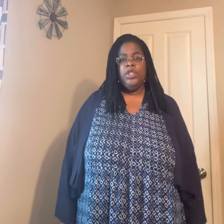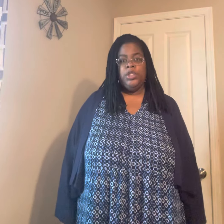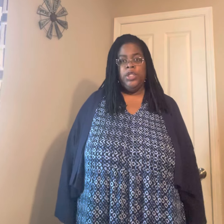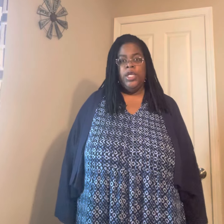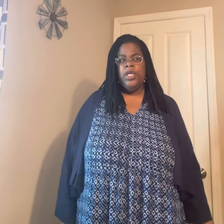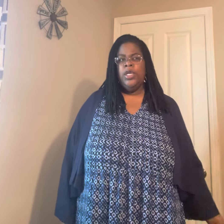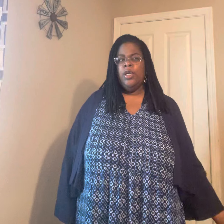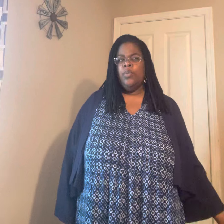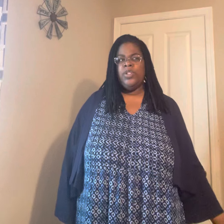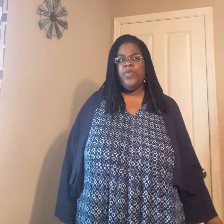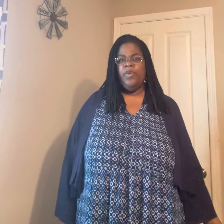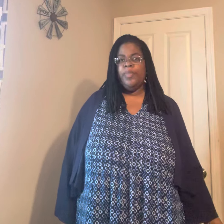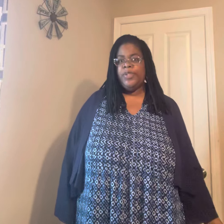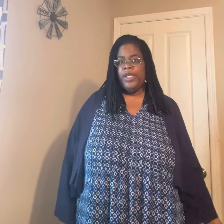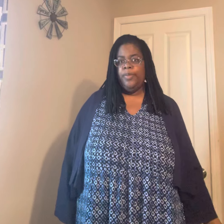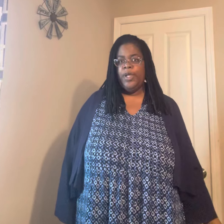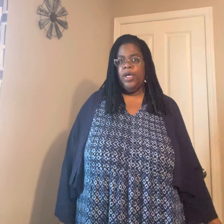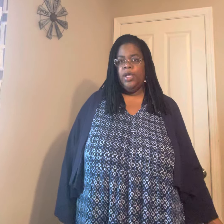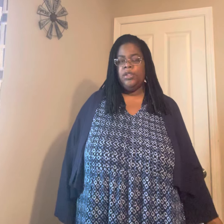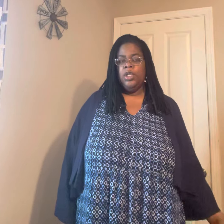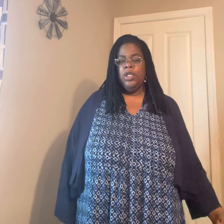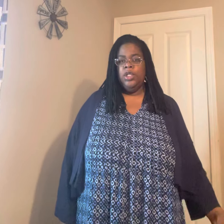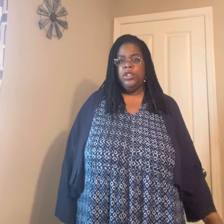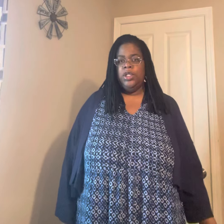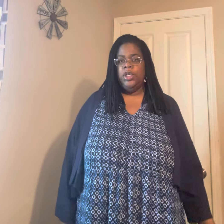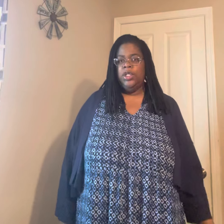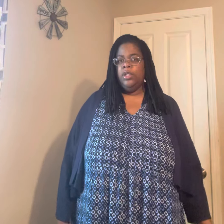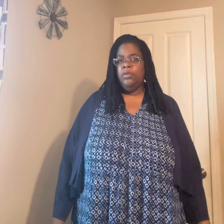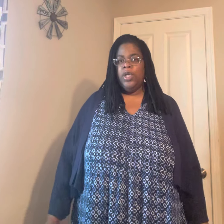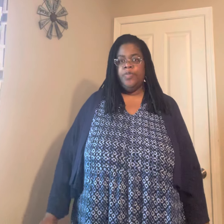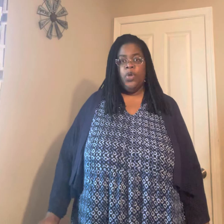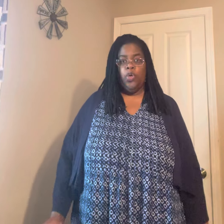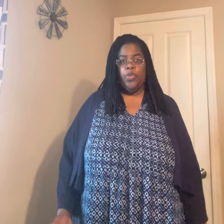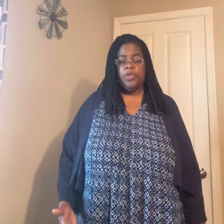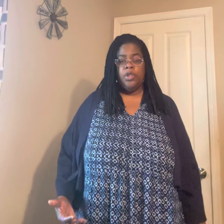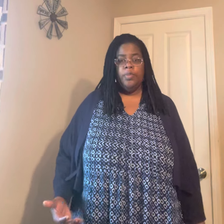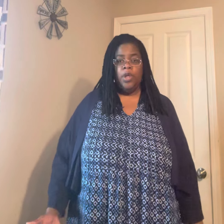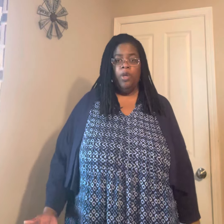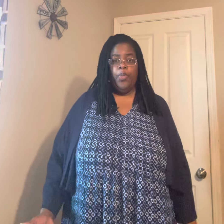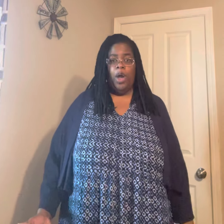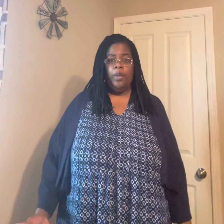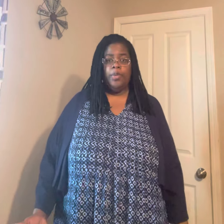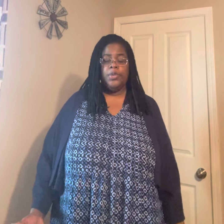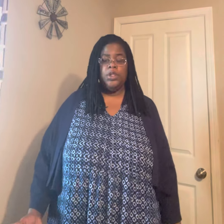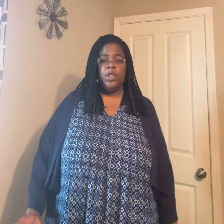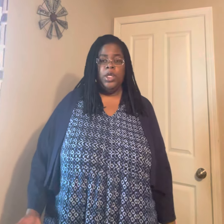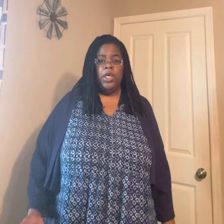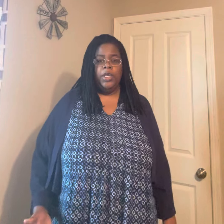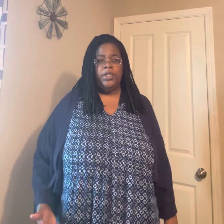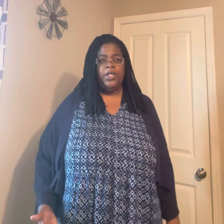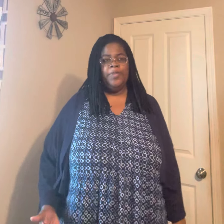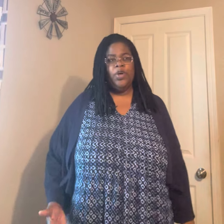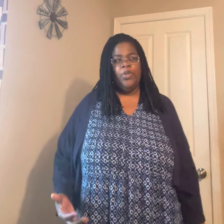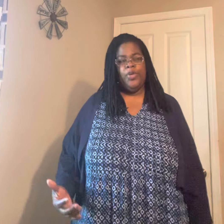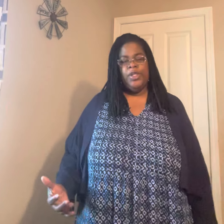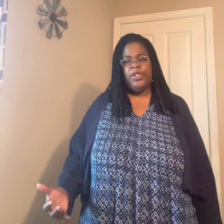She was very upset because she has been going through some health problems. And she has been going through these